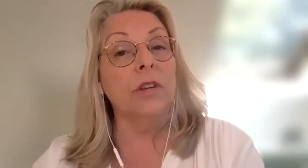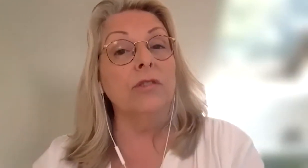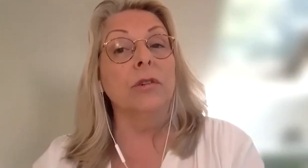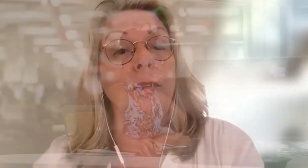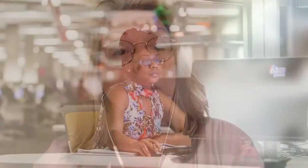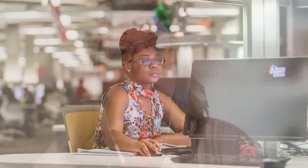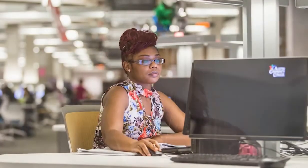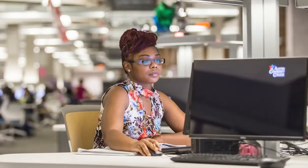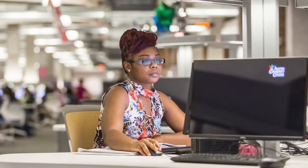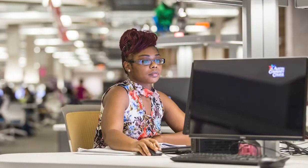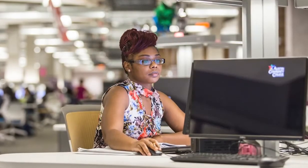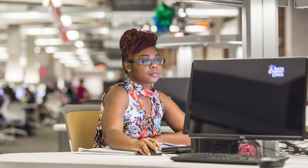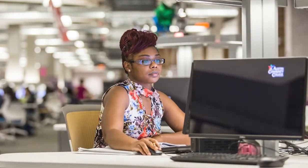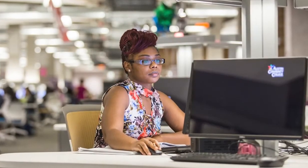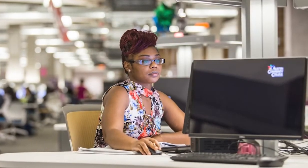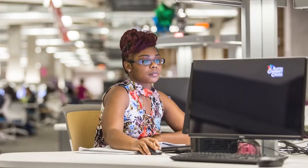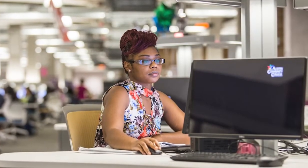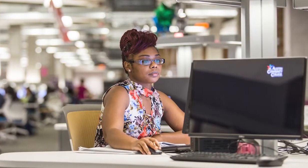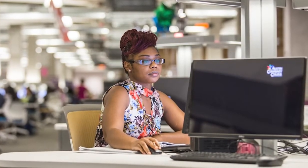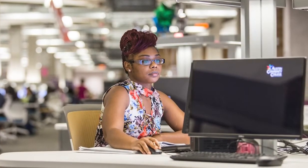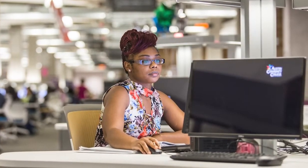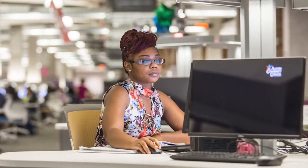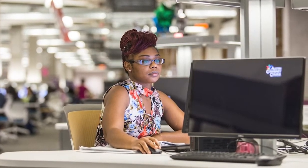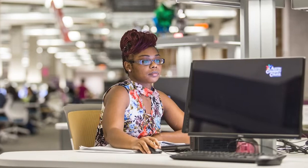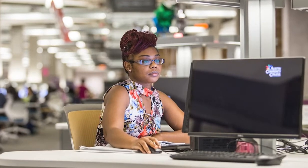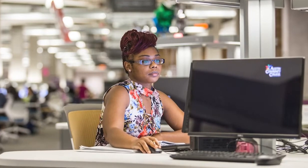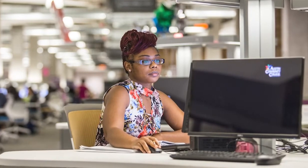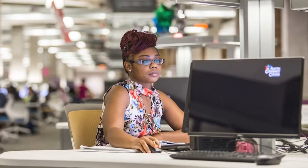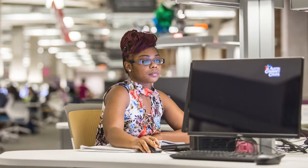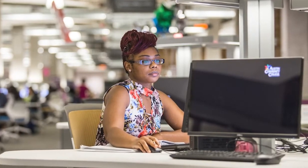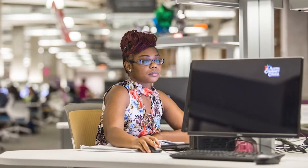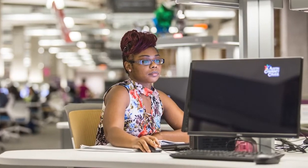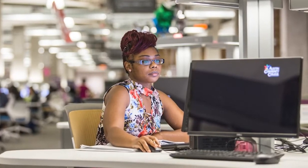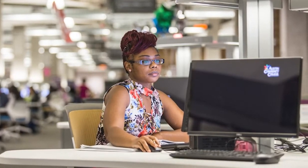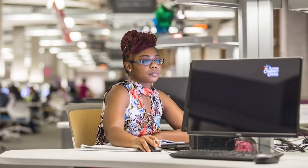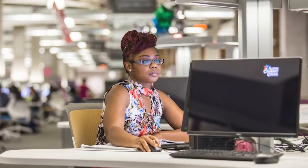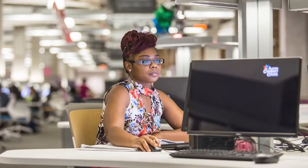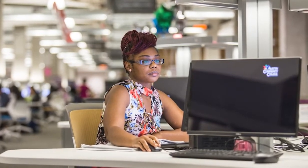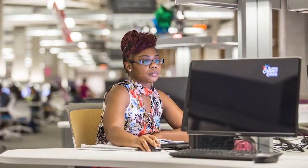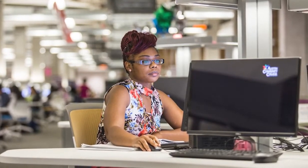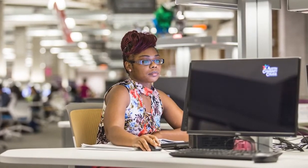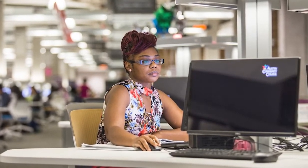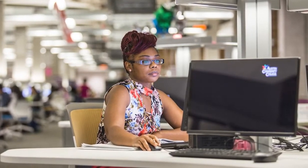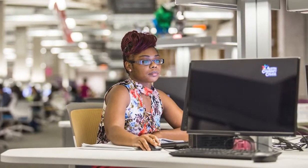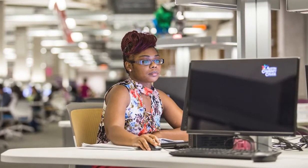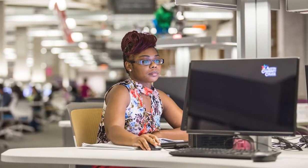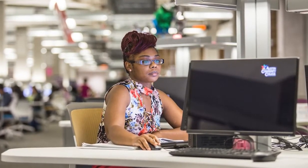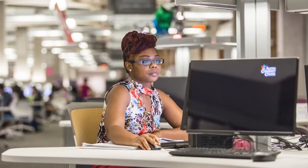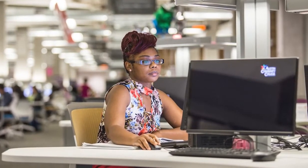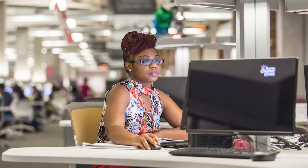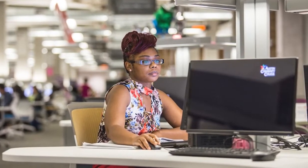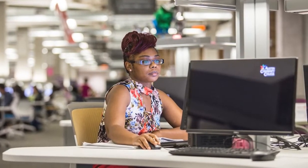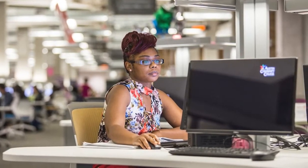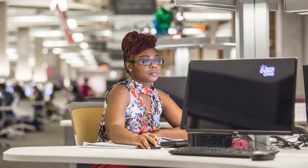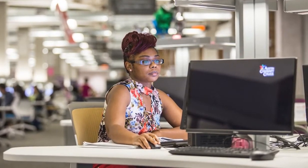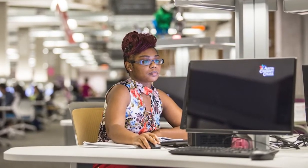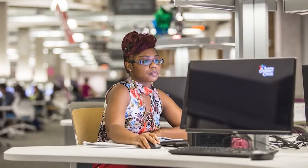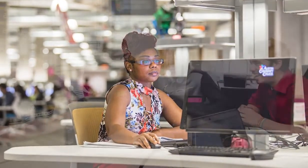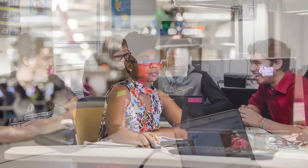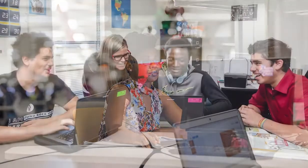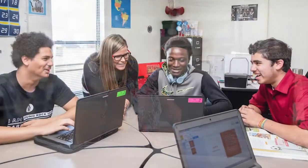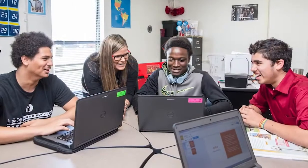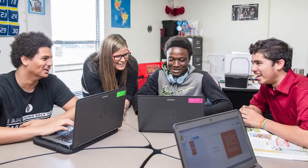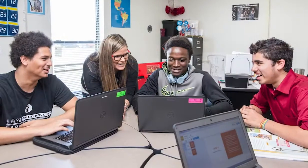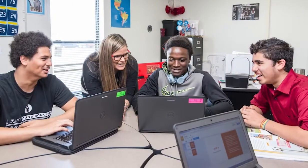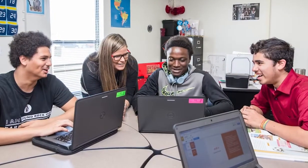develops digital fluency. The ability to solve problems and communicate through a high demand digital skill set. It will